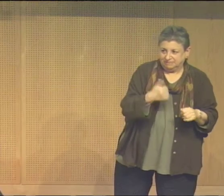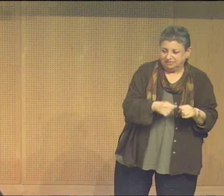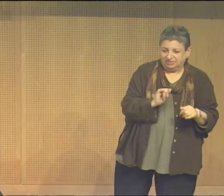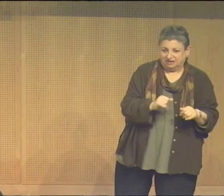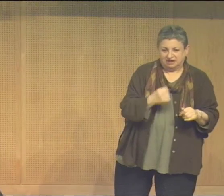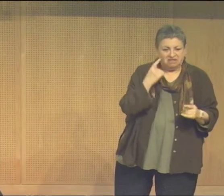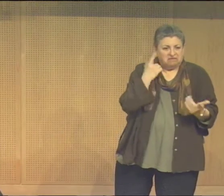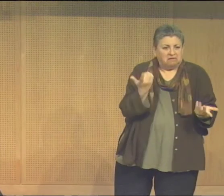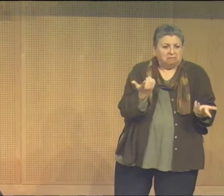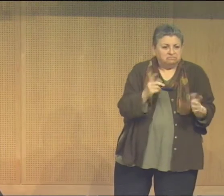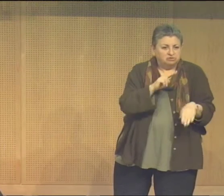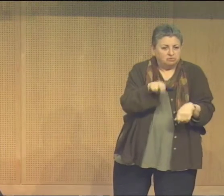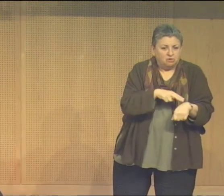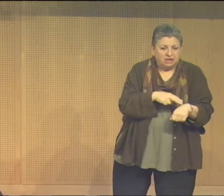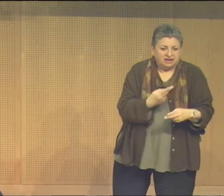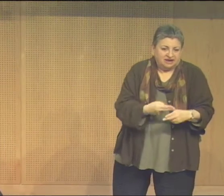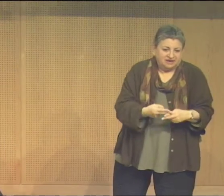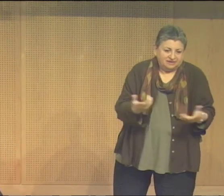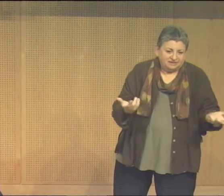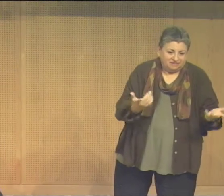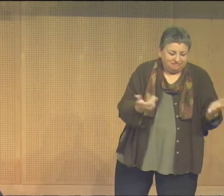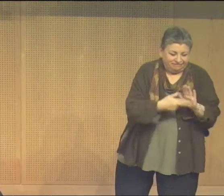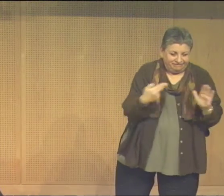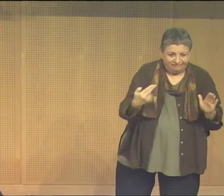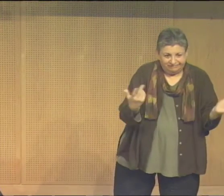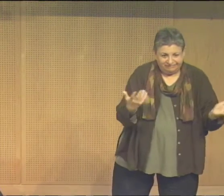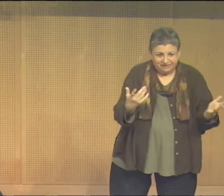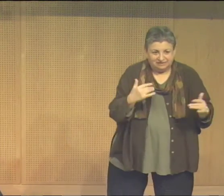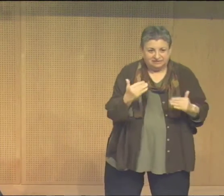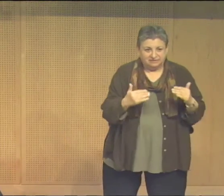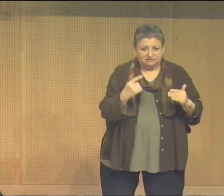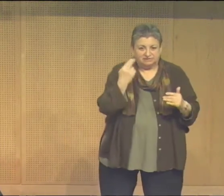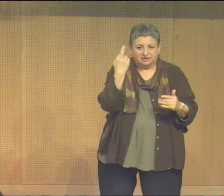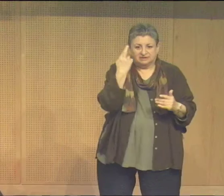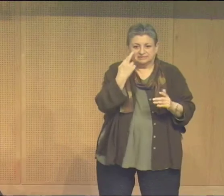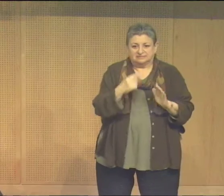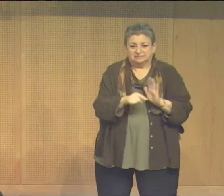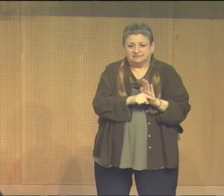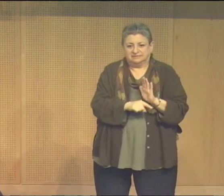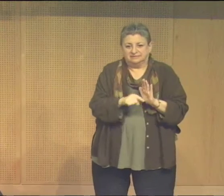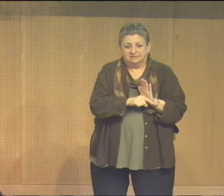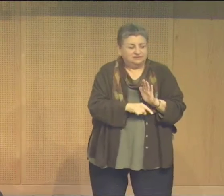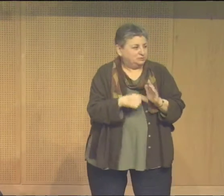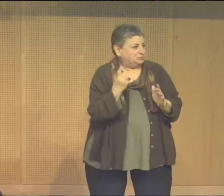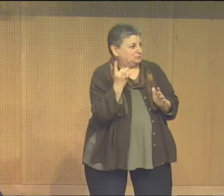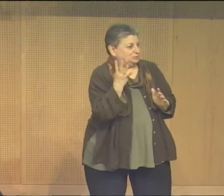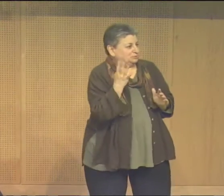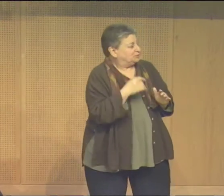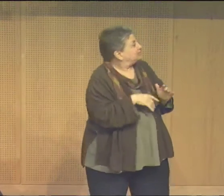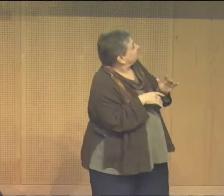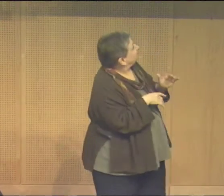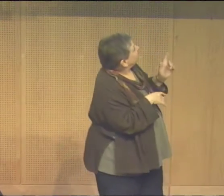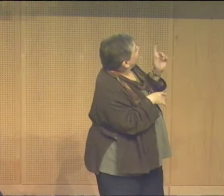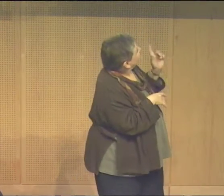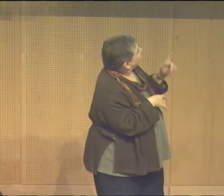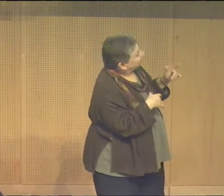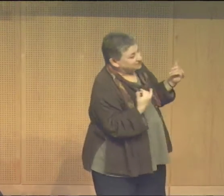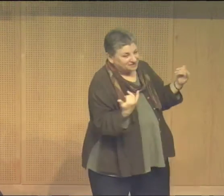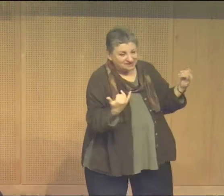was in the mainstream school and I thought that was just a normal name that people would call each other little did I realize till later